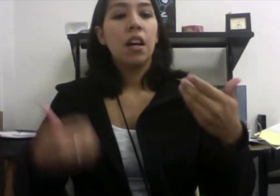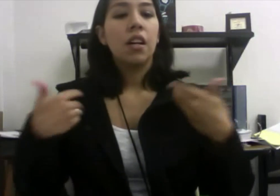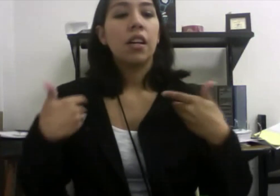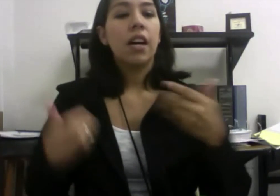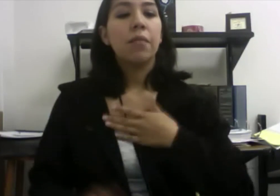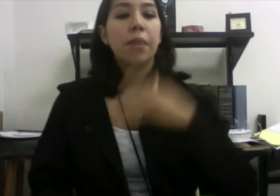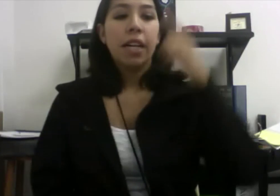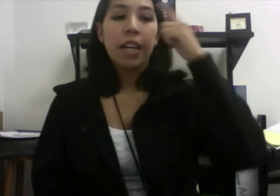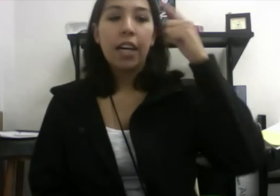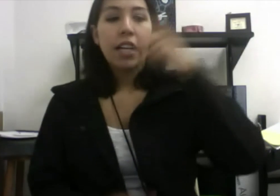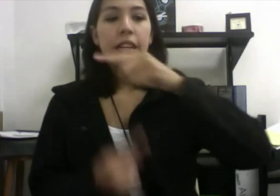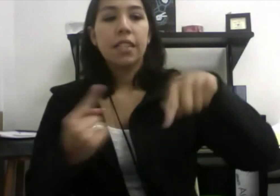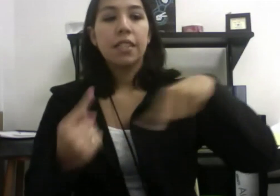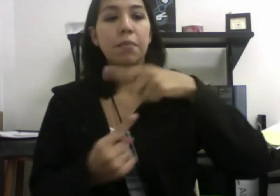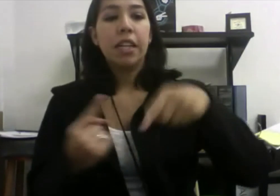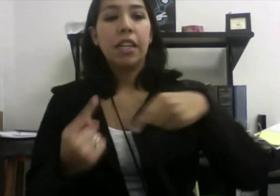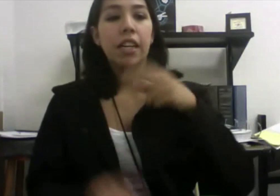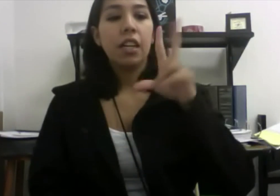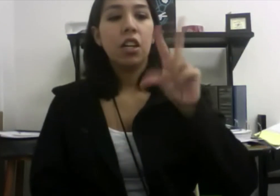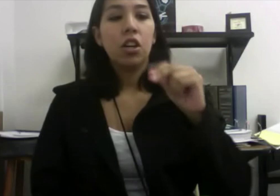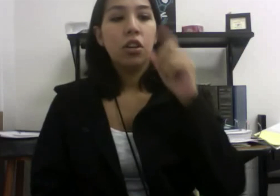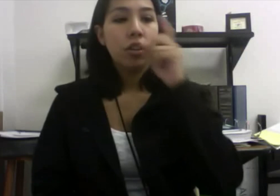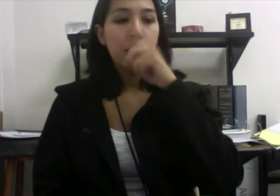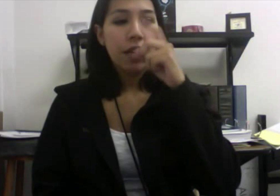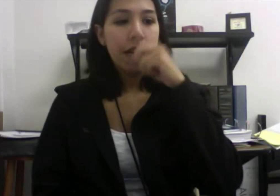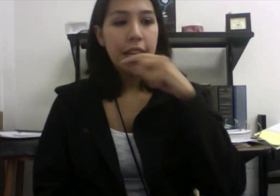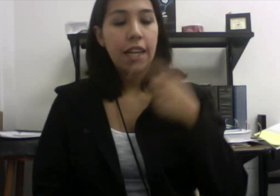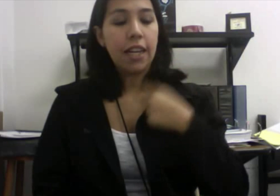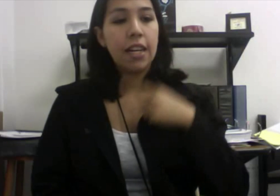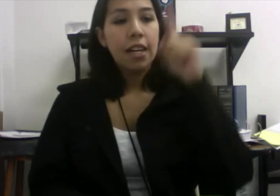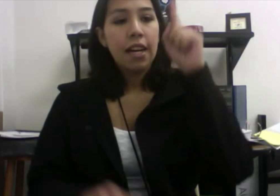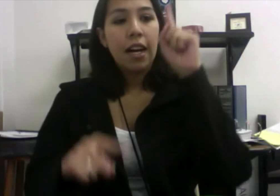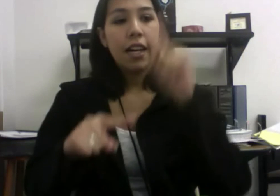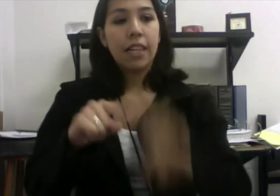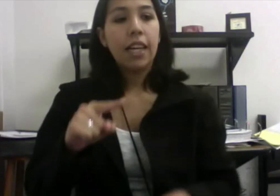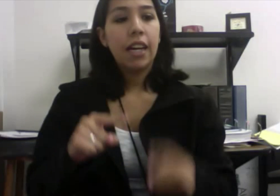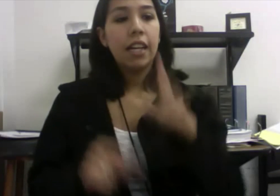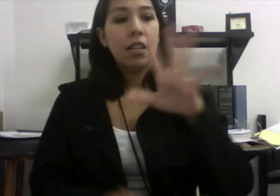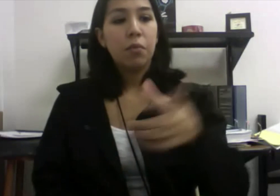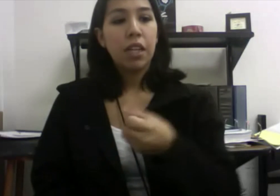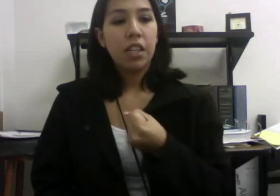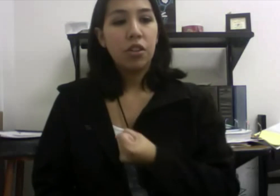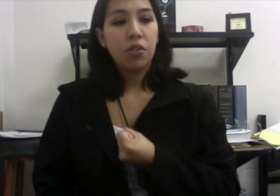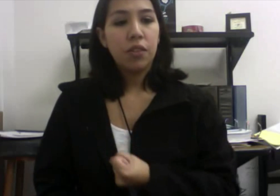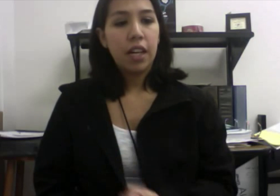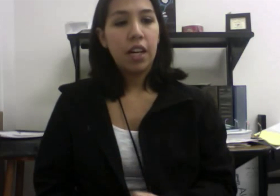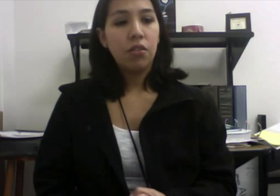Got my head spinning, no kidding, I can't pin you down.